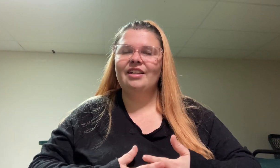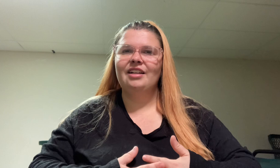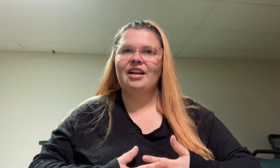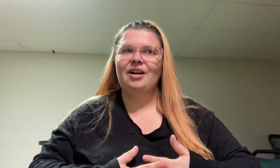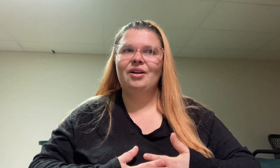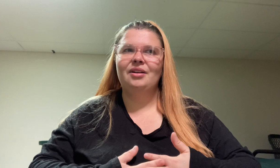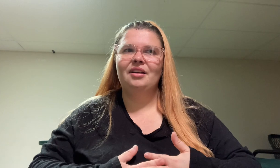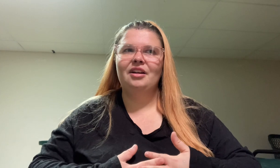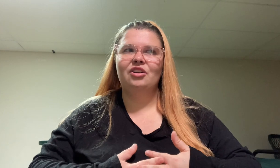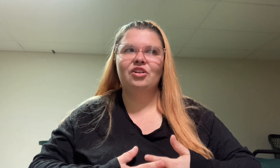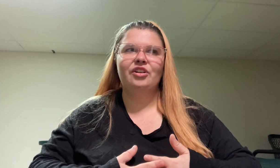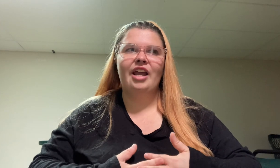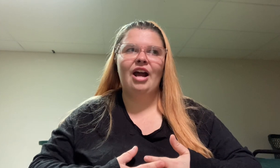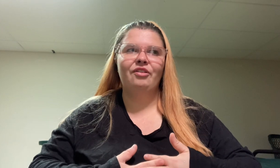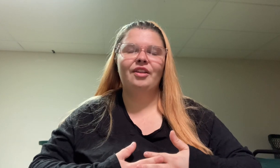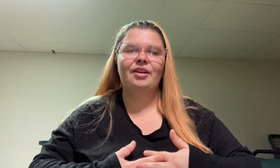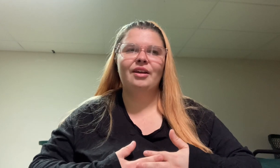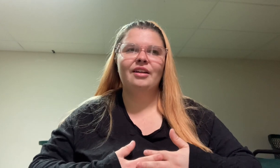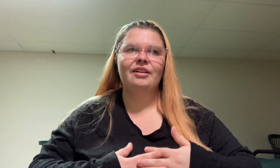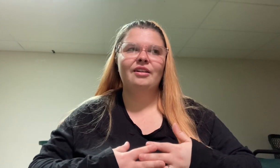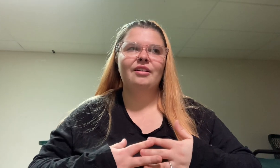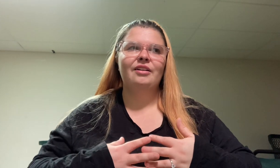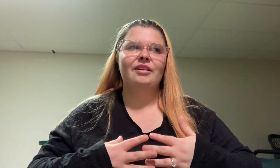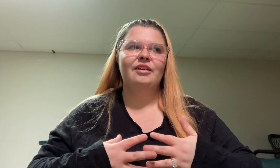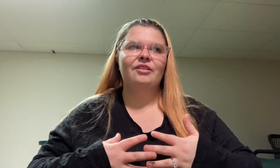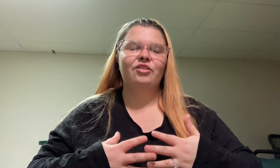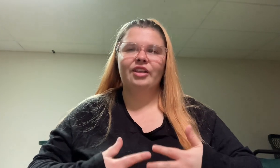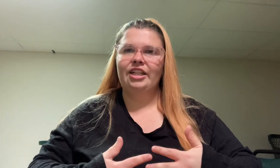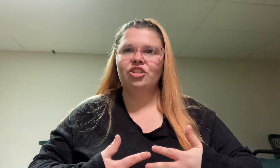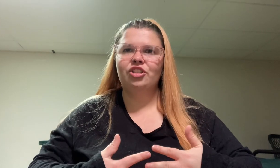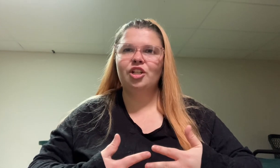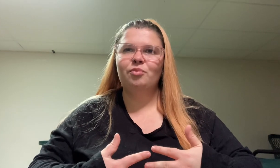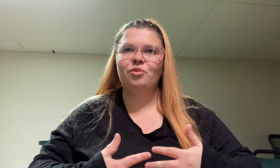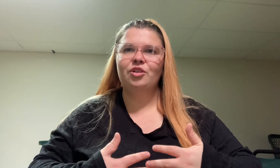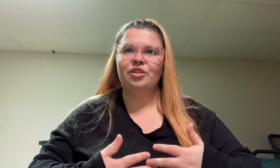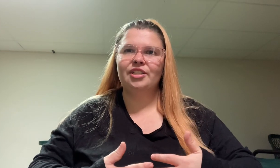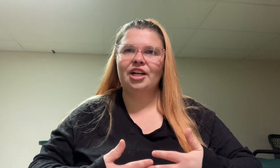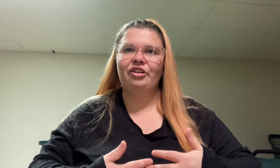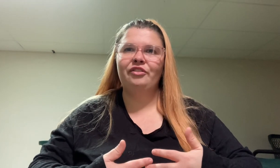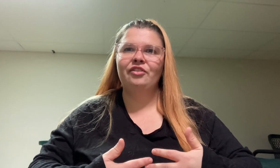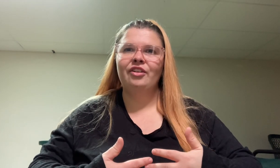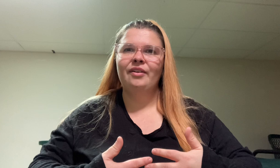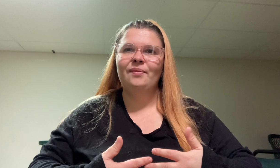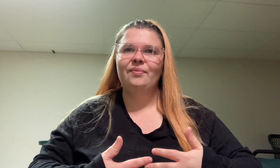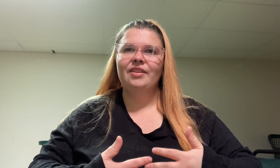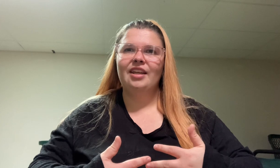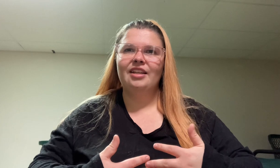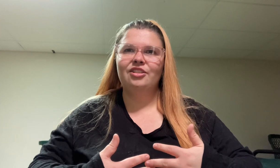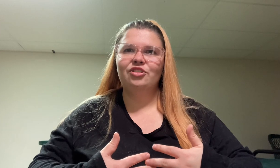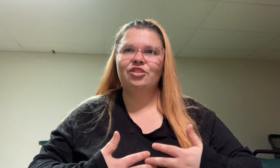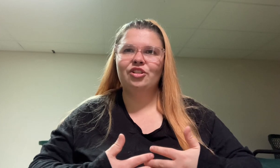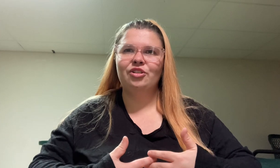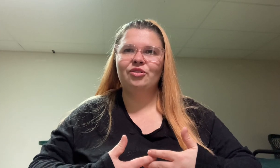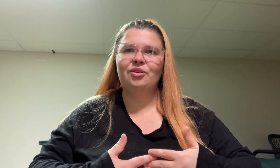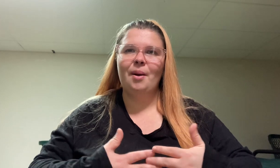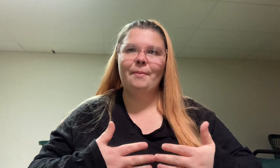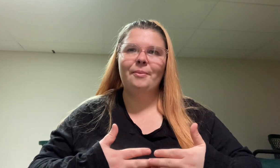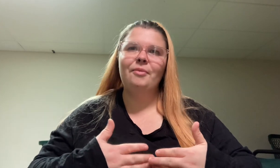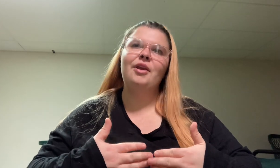a good, healthy relationship with yourself to meet